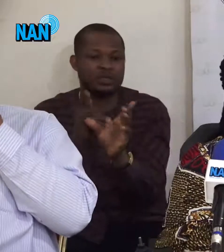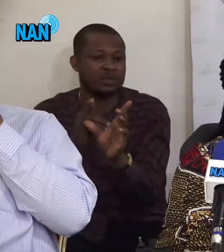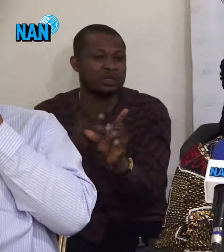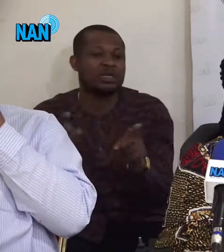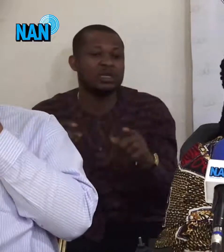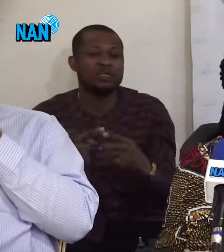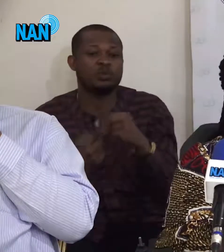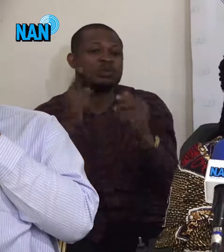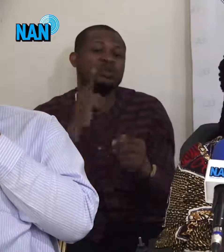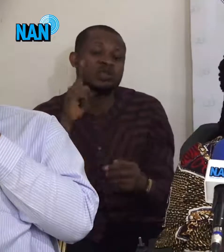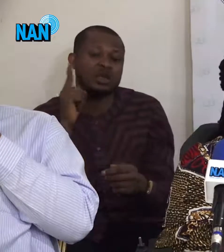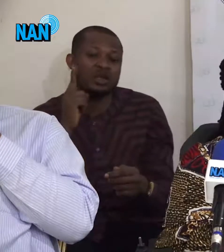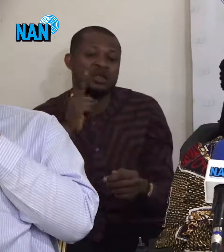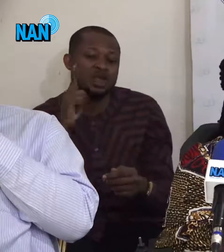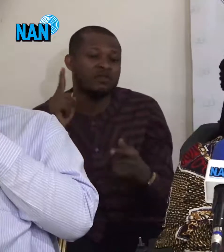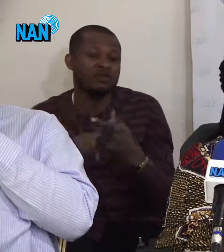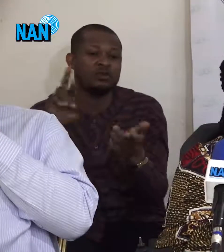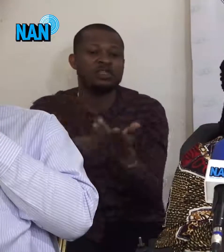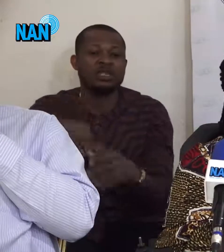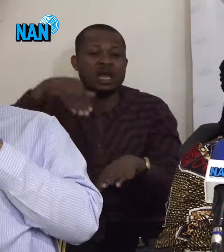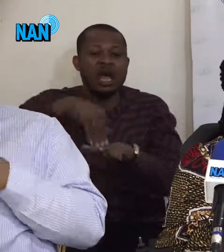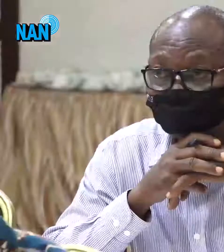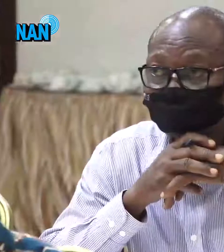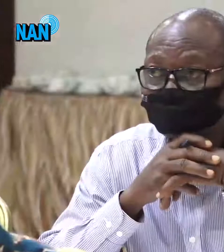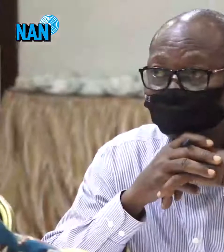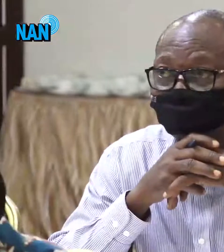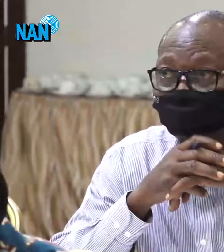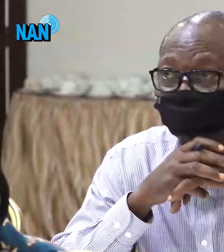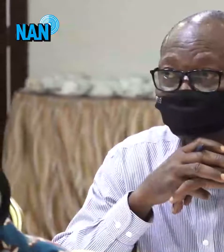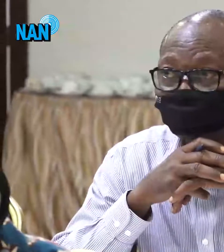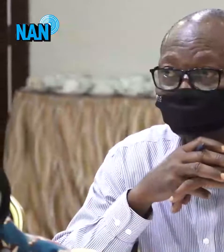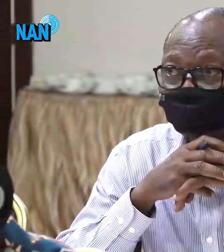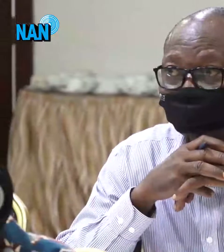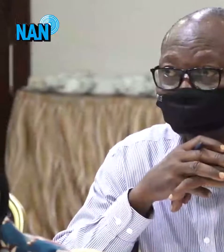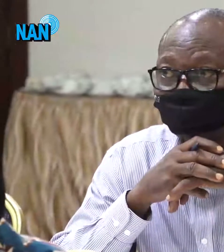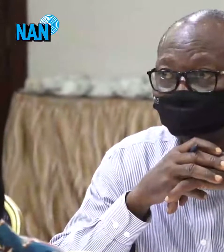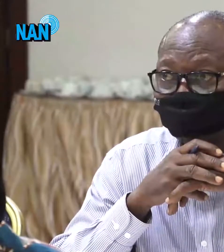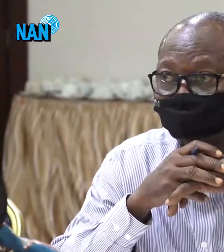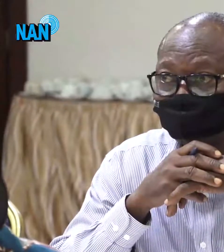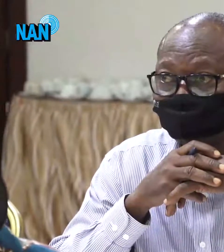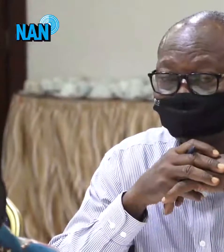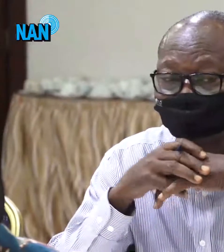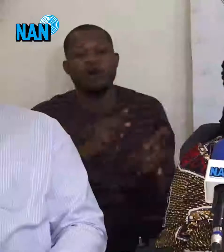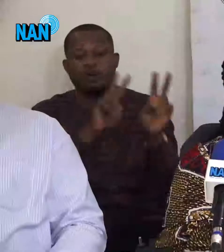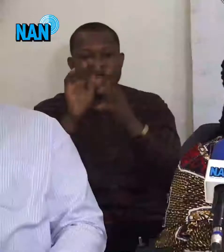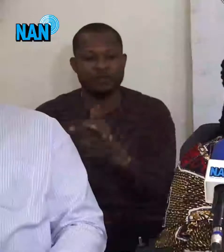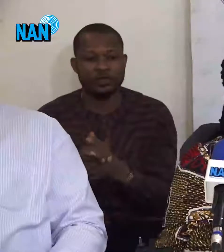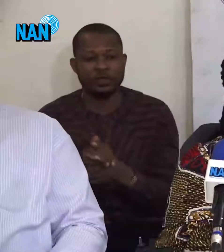20 registration centres during the four weeks' observation period. The total absence of